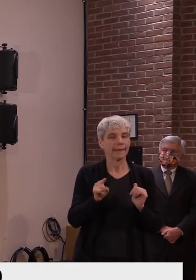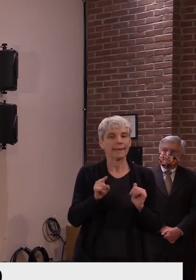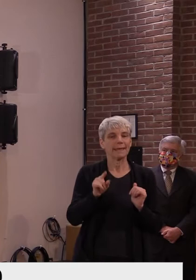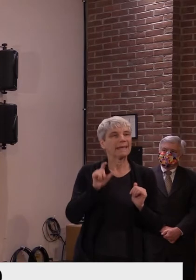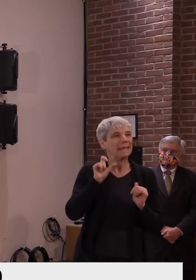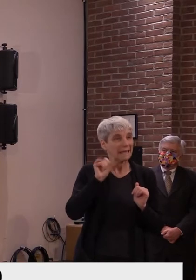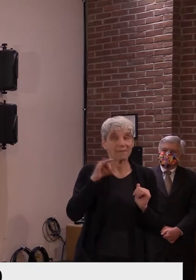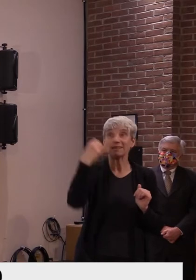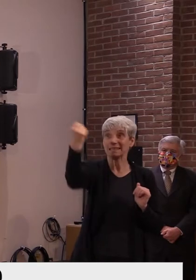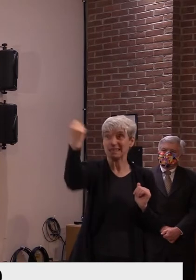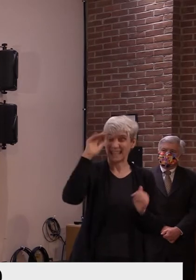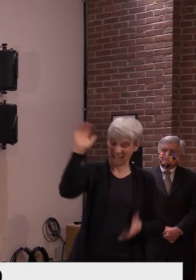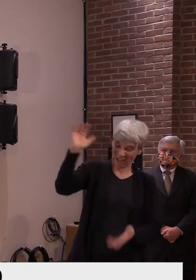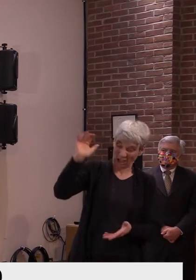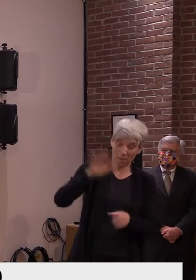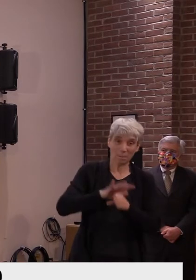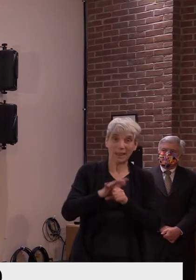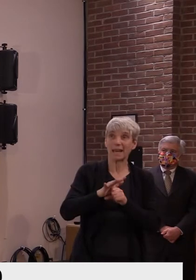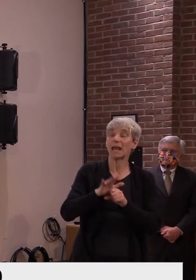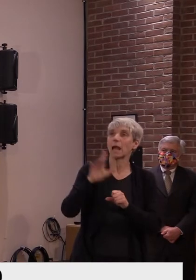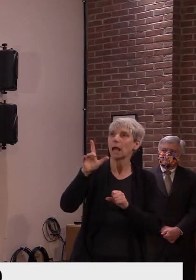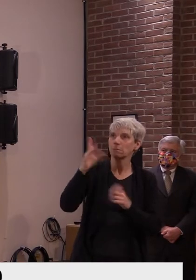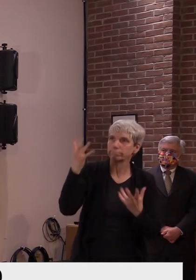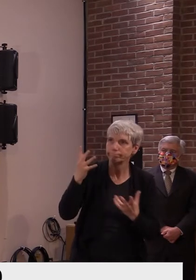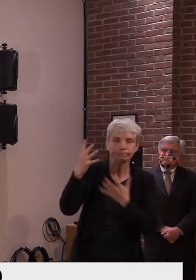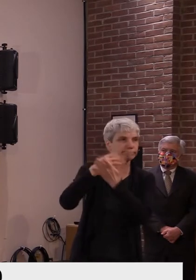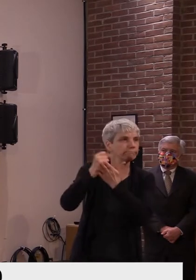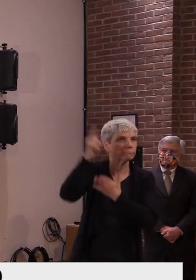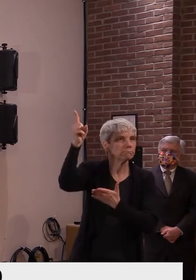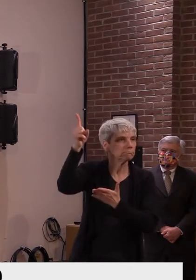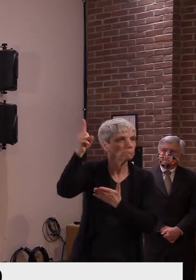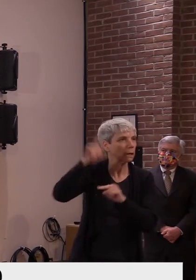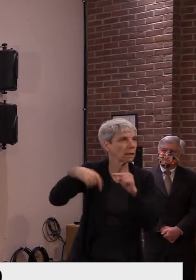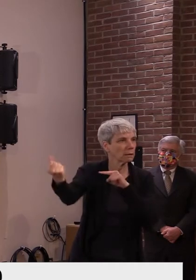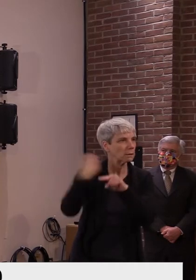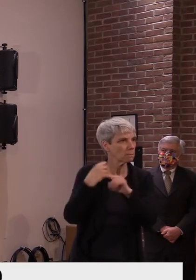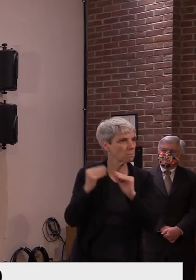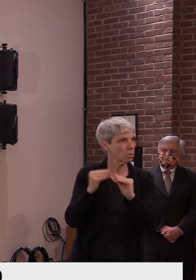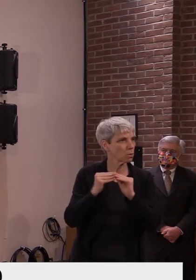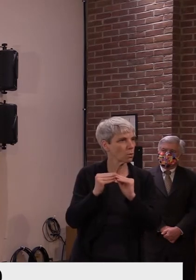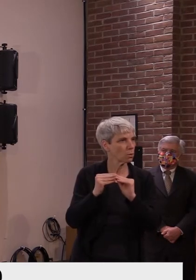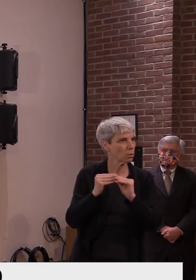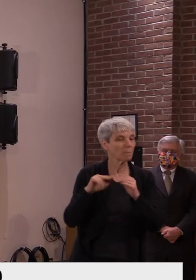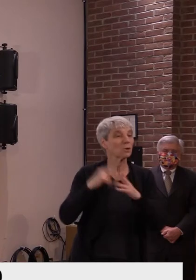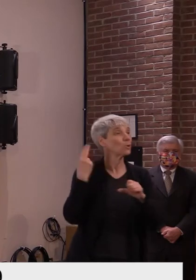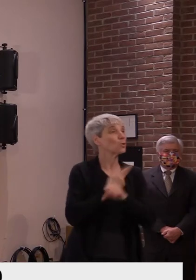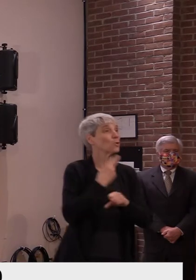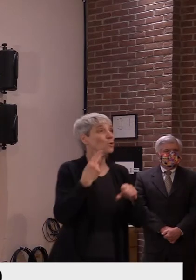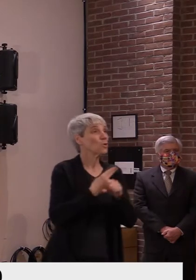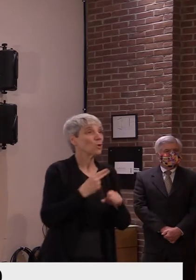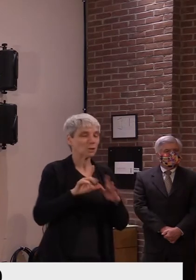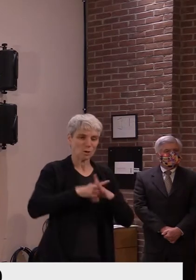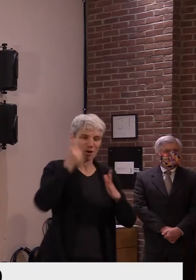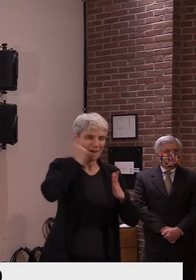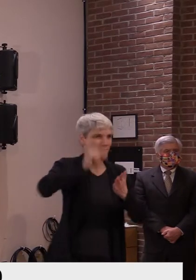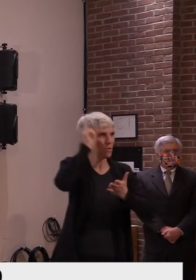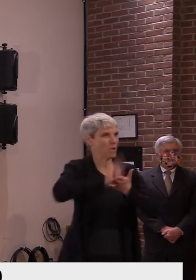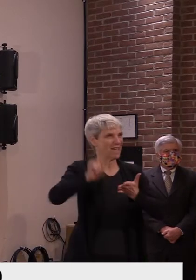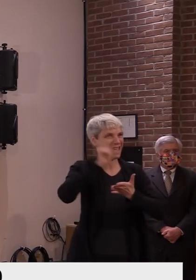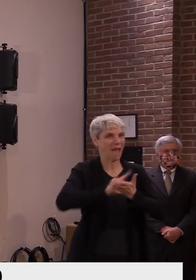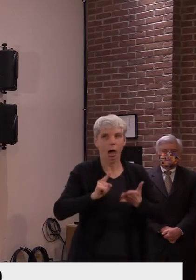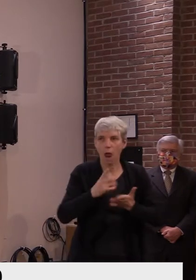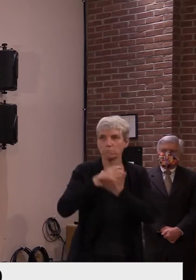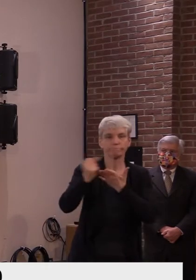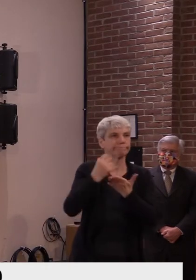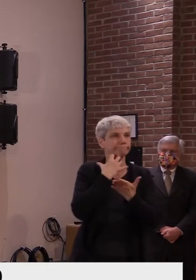supply? Will the manufacturer be able to put out enough so that there's a replacement supply for